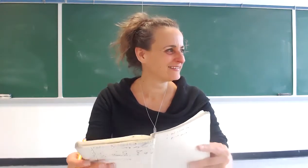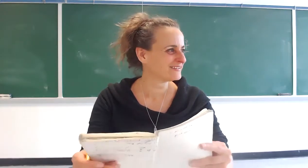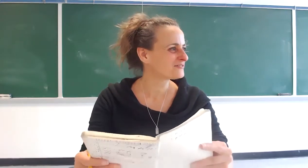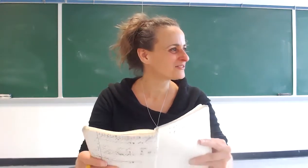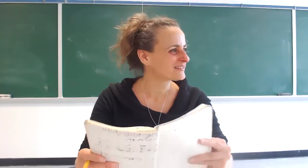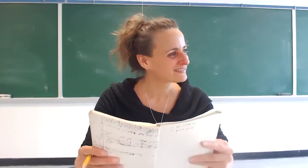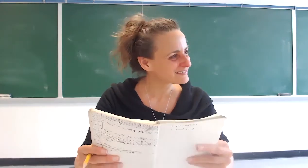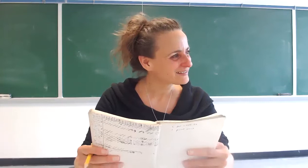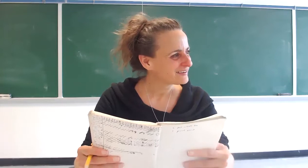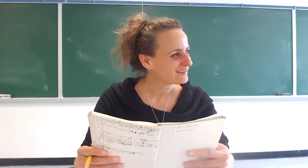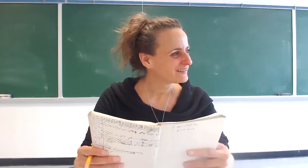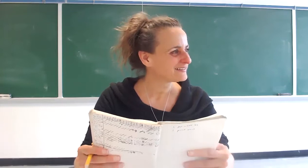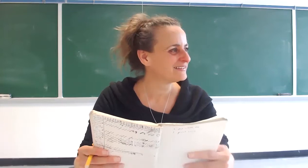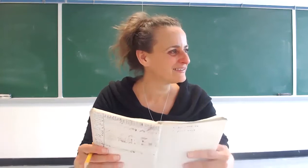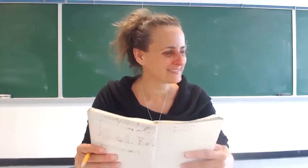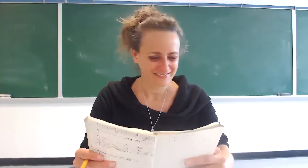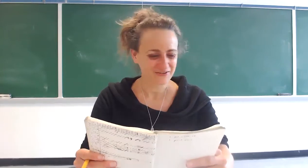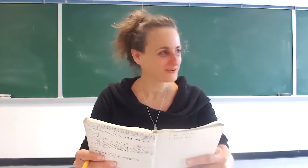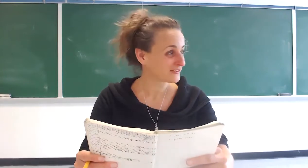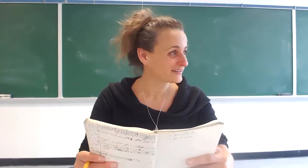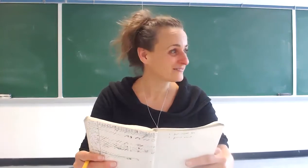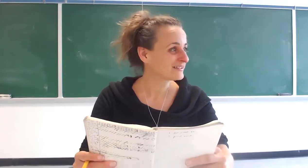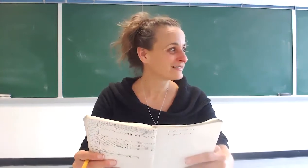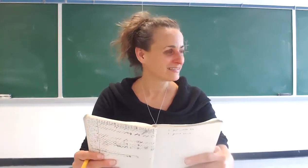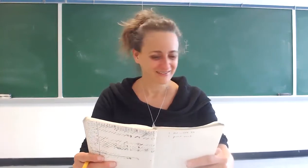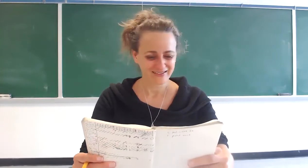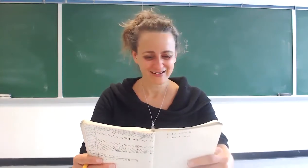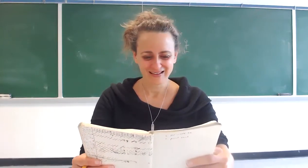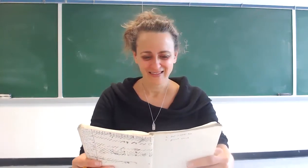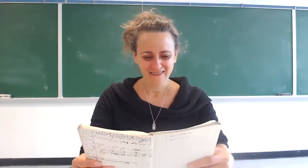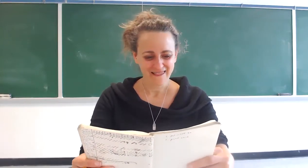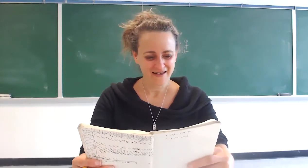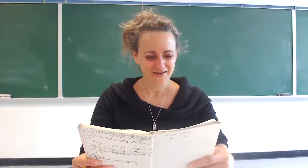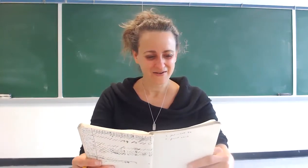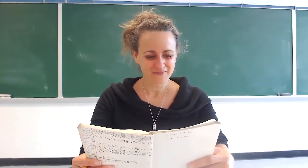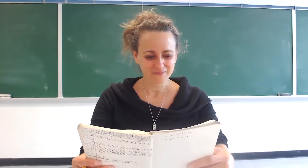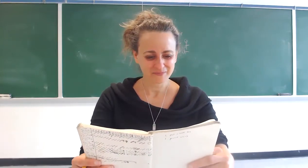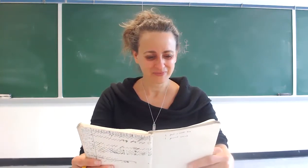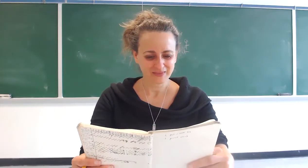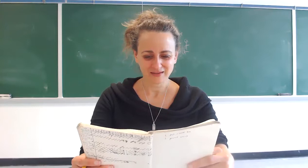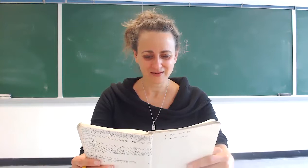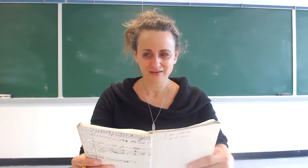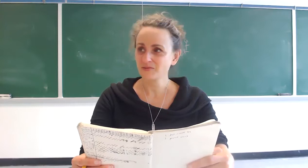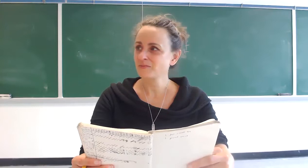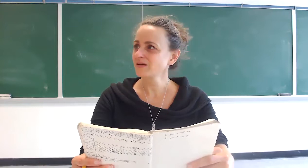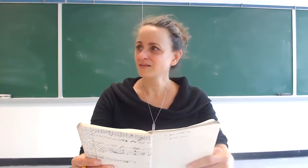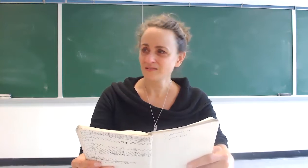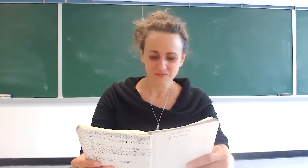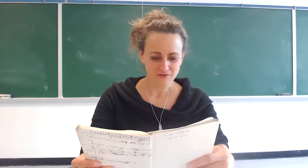first test you're on it right okay um no bear disappeared